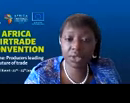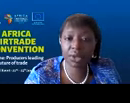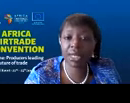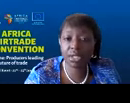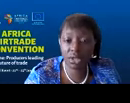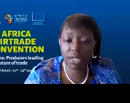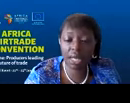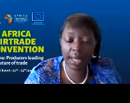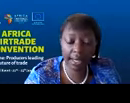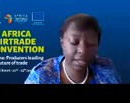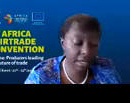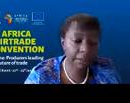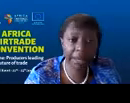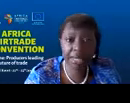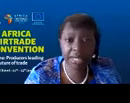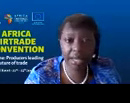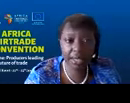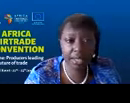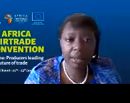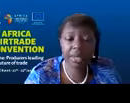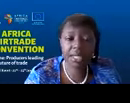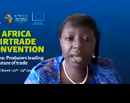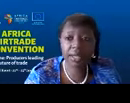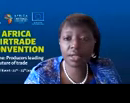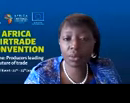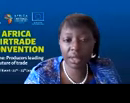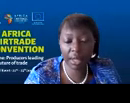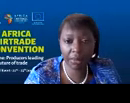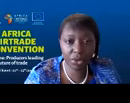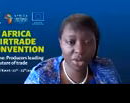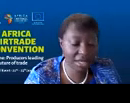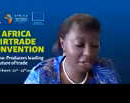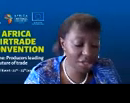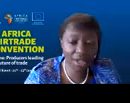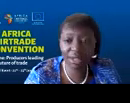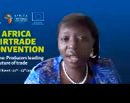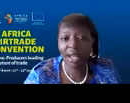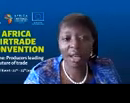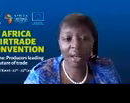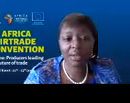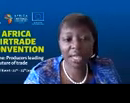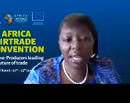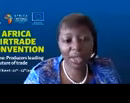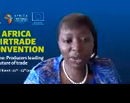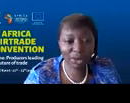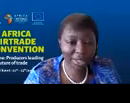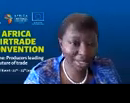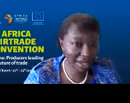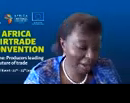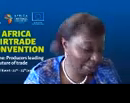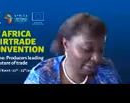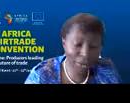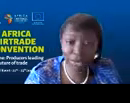objectives of the organizations are led by Ms. Hend. Ms. Hend, welcome to this session. Say hello